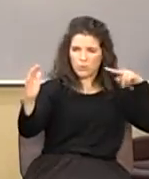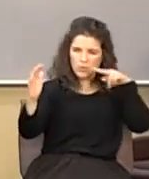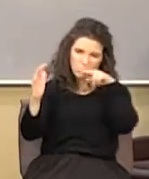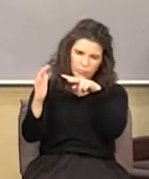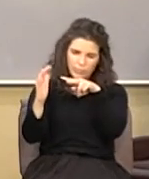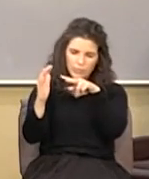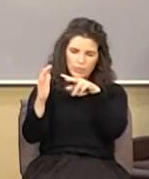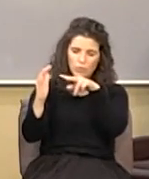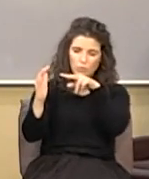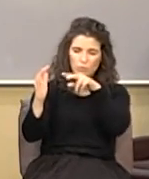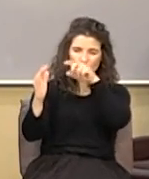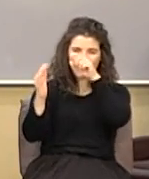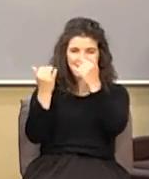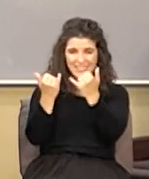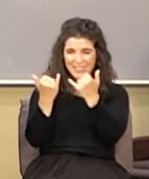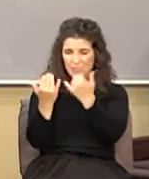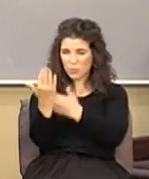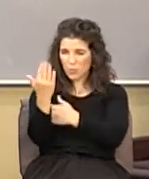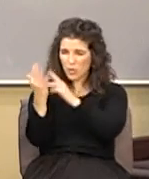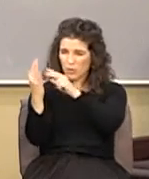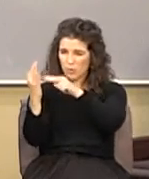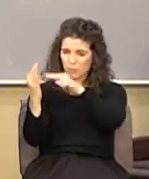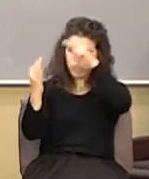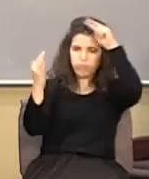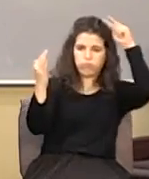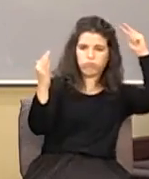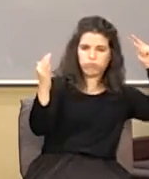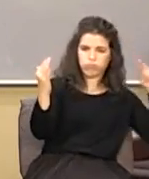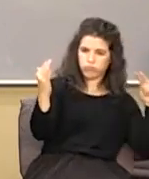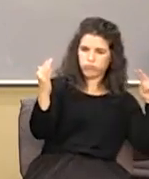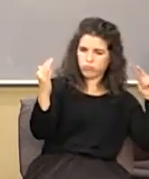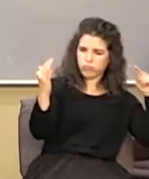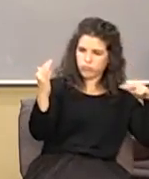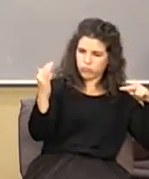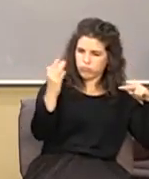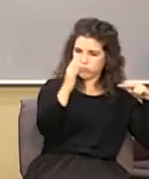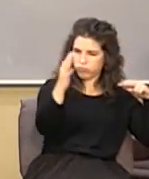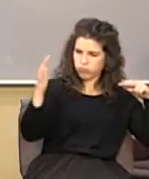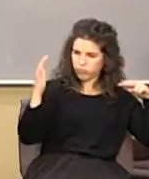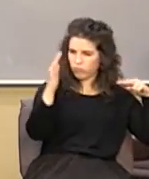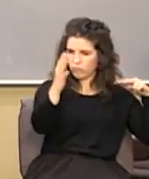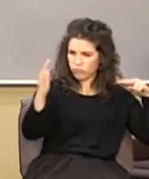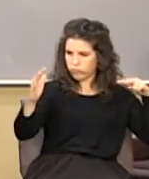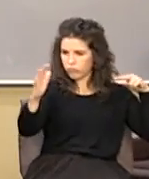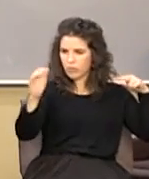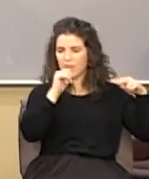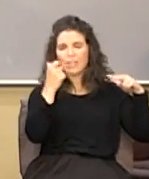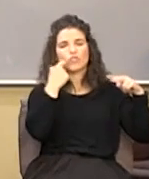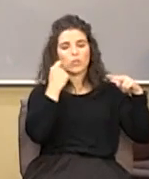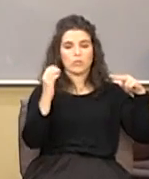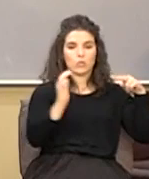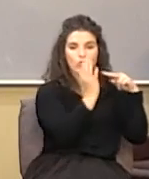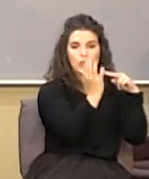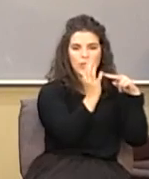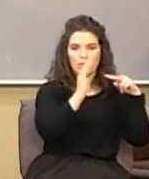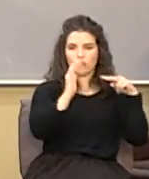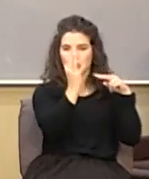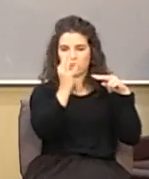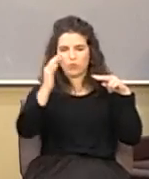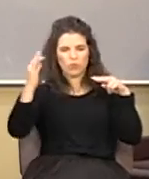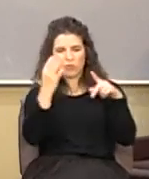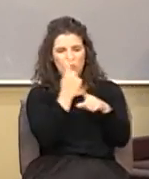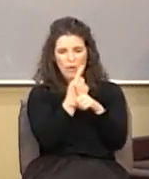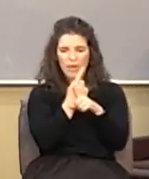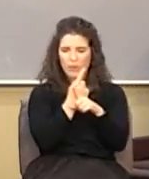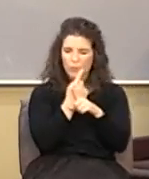of the forest that we live in and not just the trees that we deal with each day. And I say that